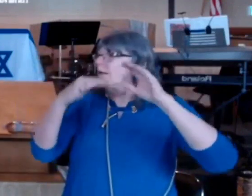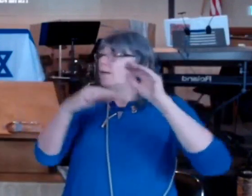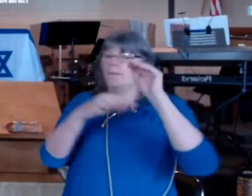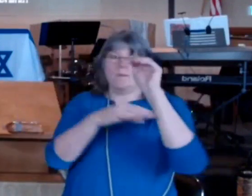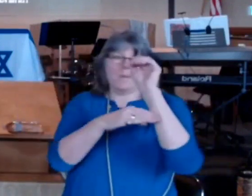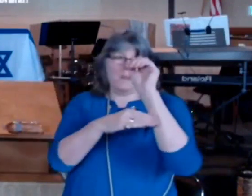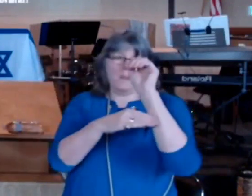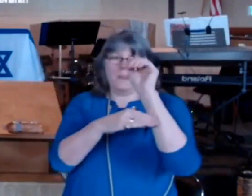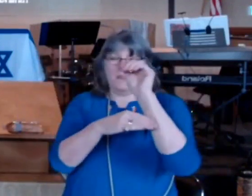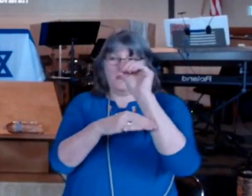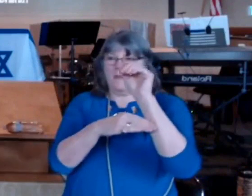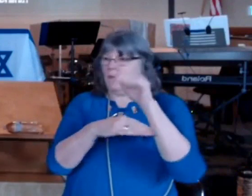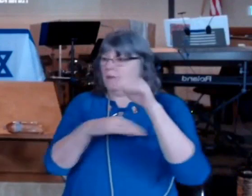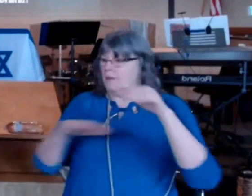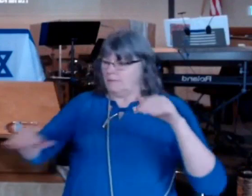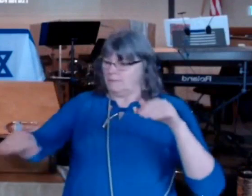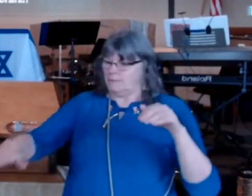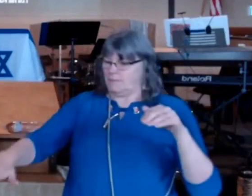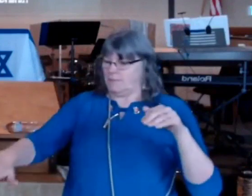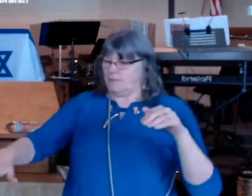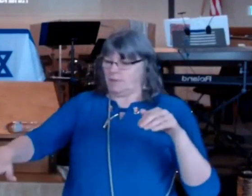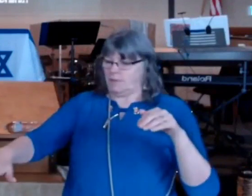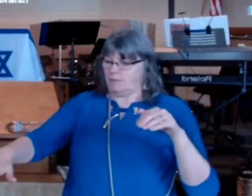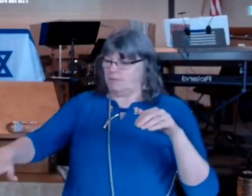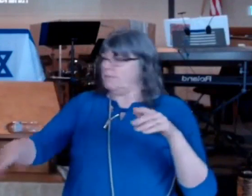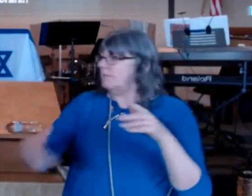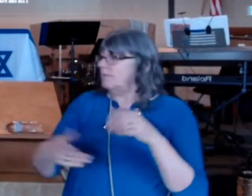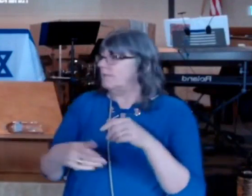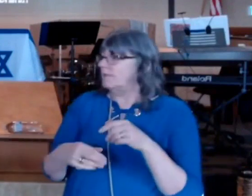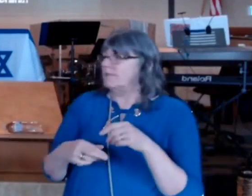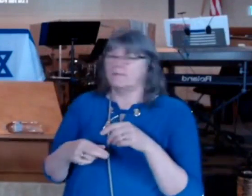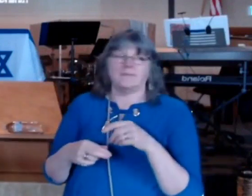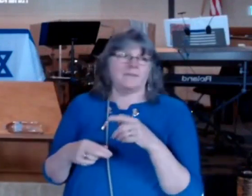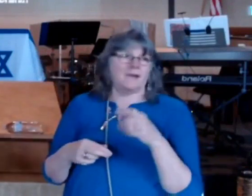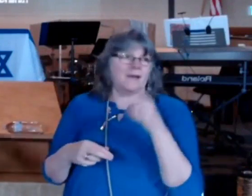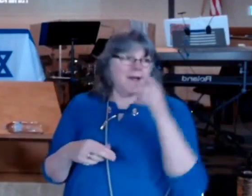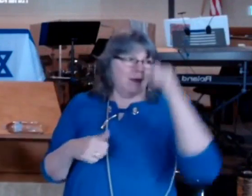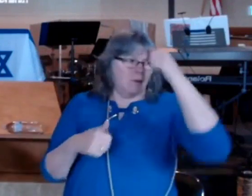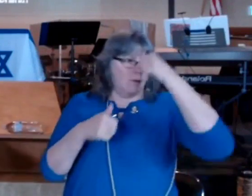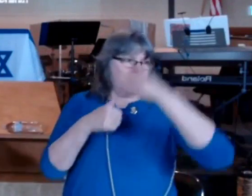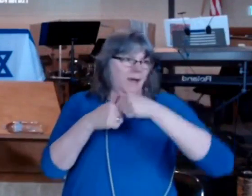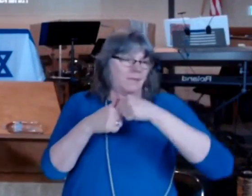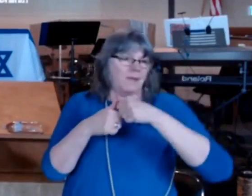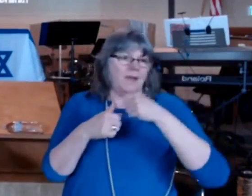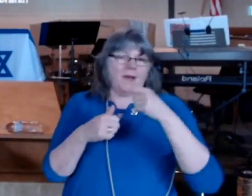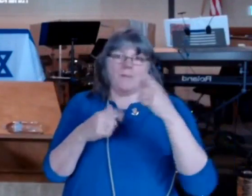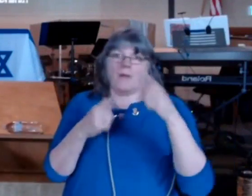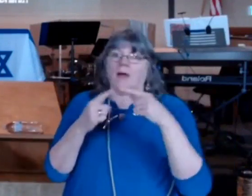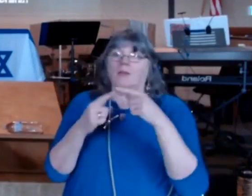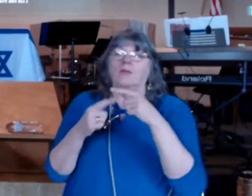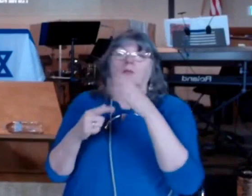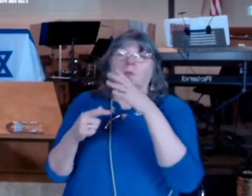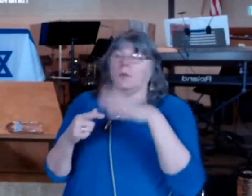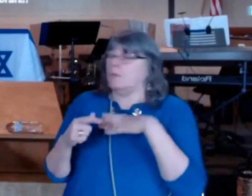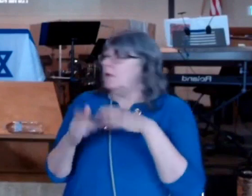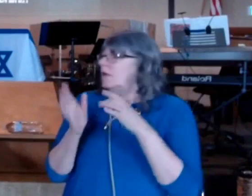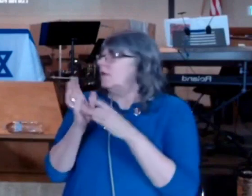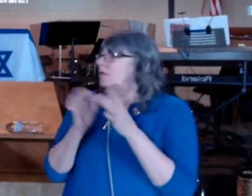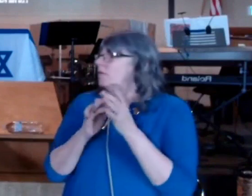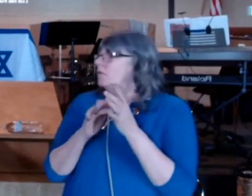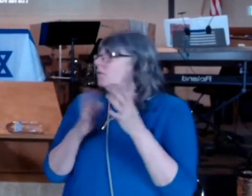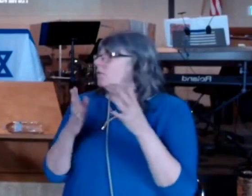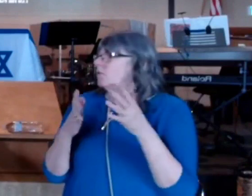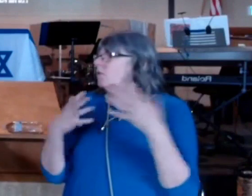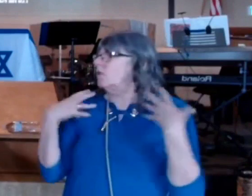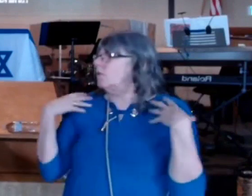walking like this she reminded me of that yeah she reminded me of that woman that Yeshua healed and when Yeshua healed her people